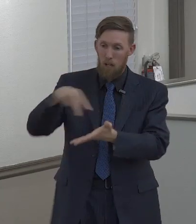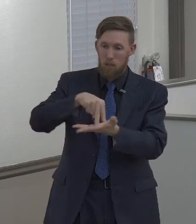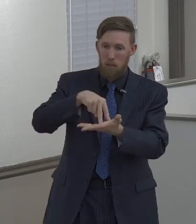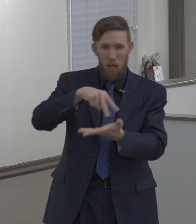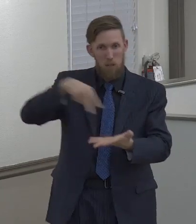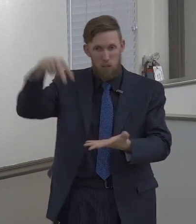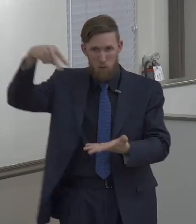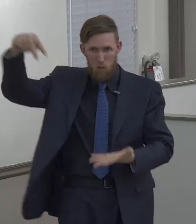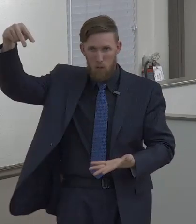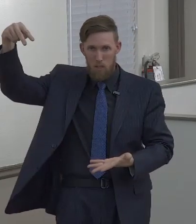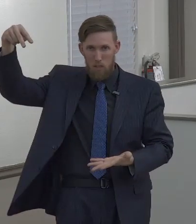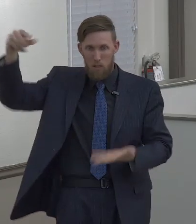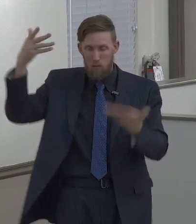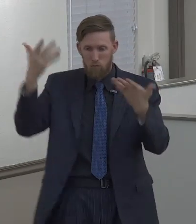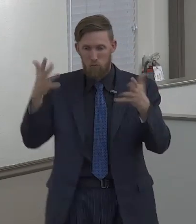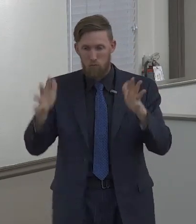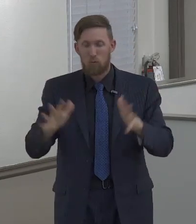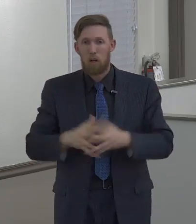is risen.